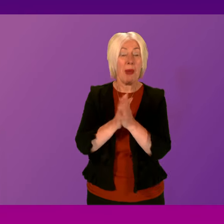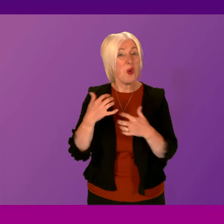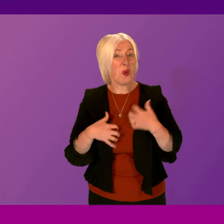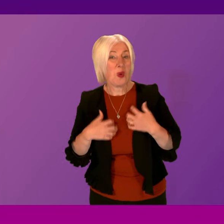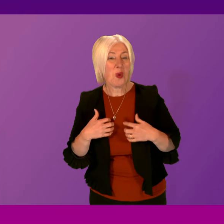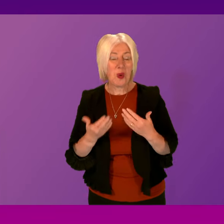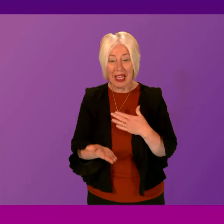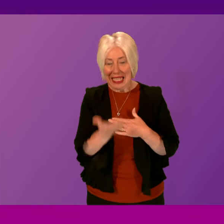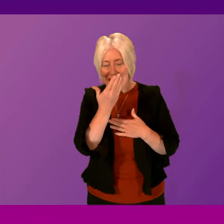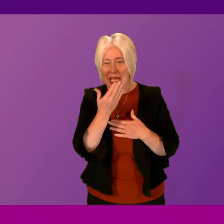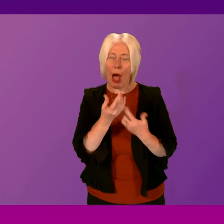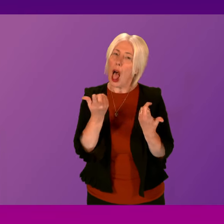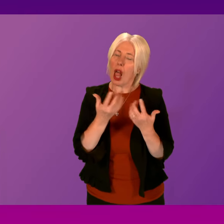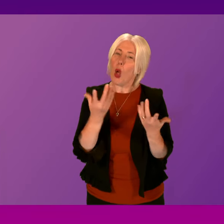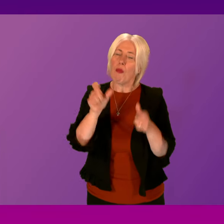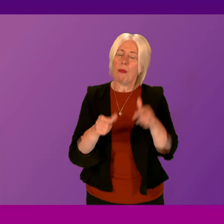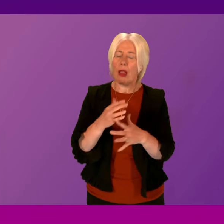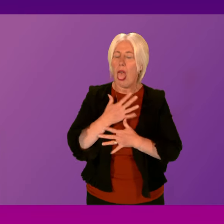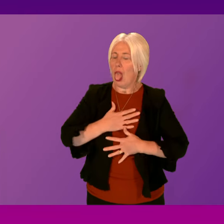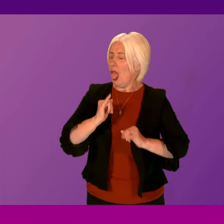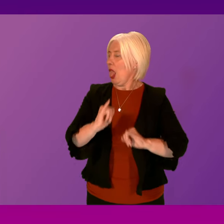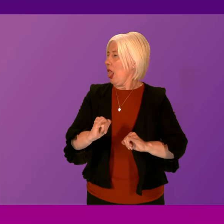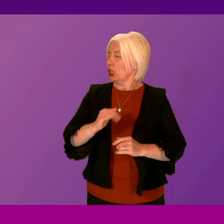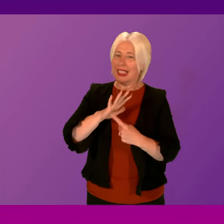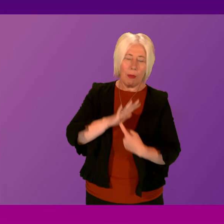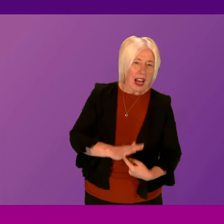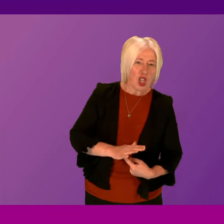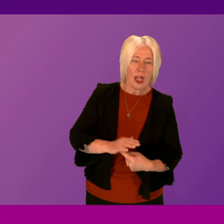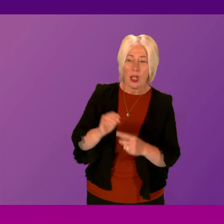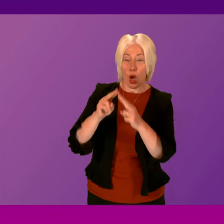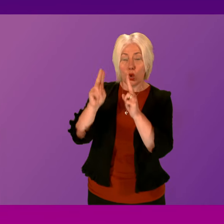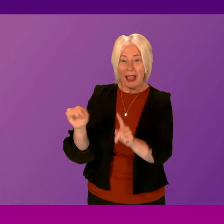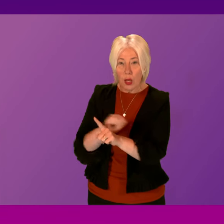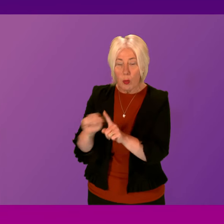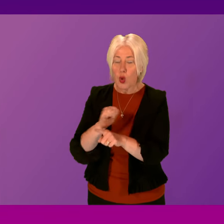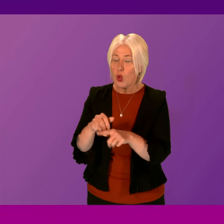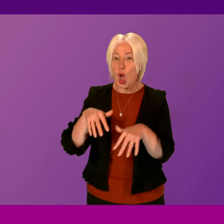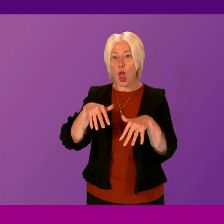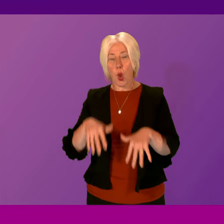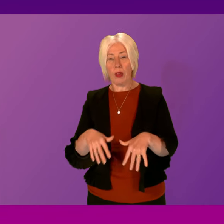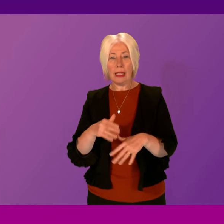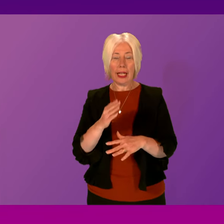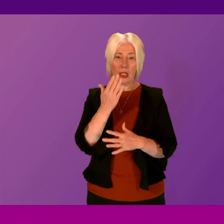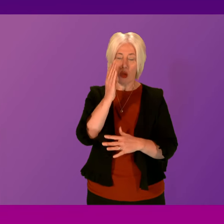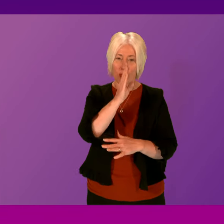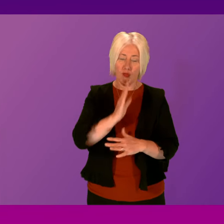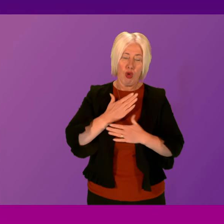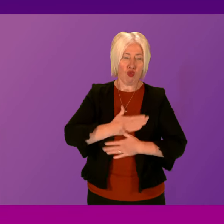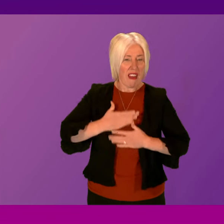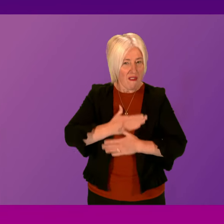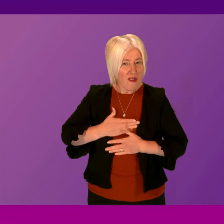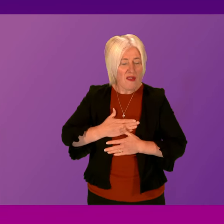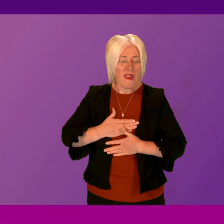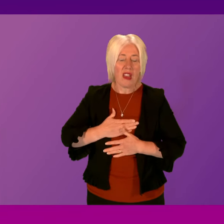but many people dread it. Grief, loss, depression, domestic abuse, and indeed loneliness are the unwelcome gifts that the season